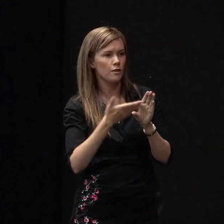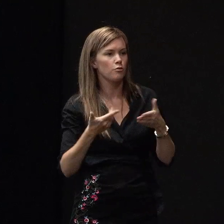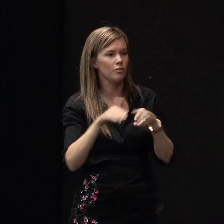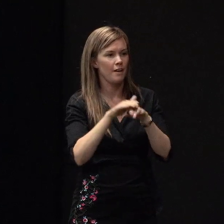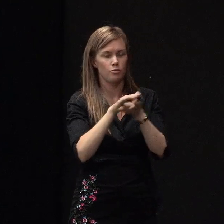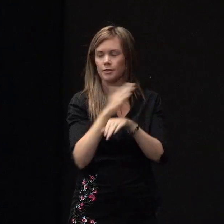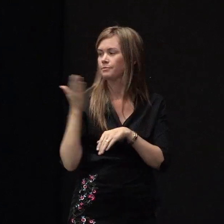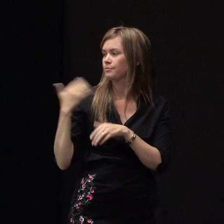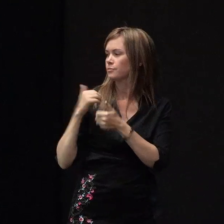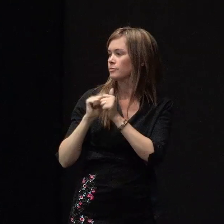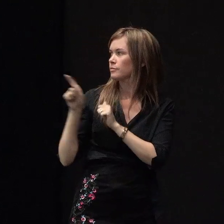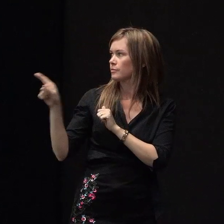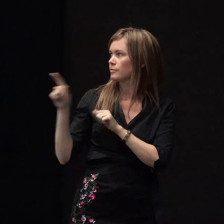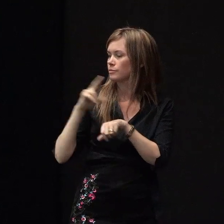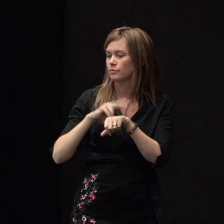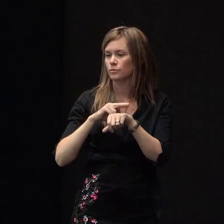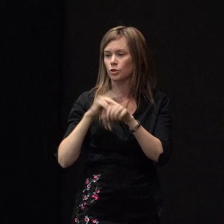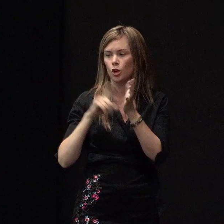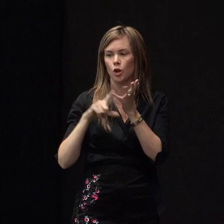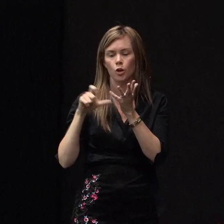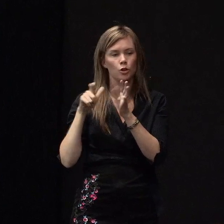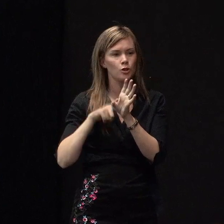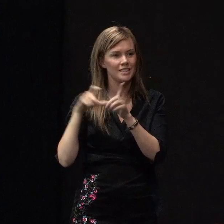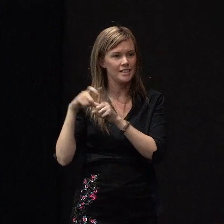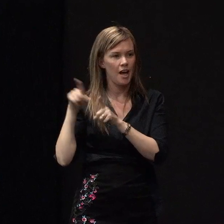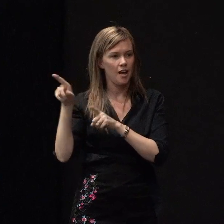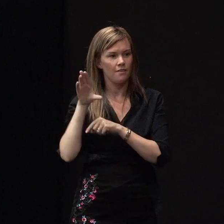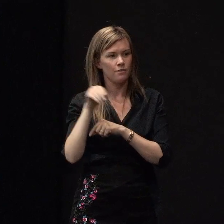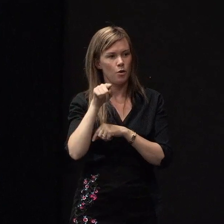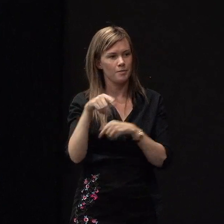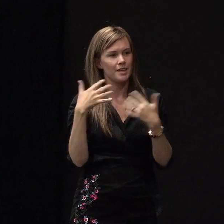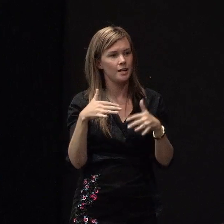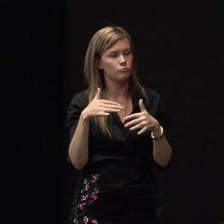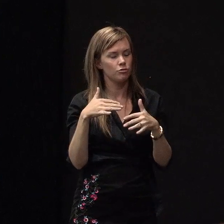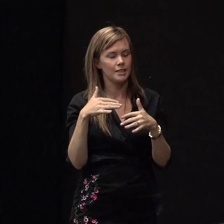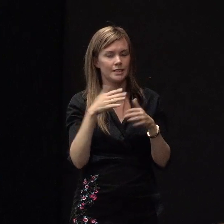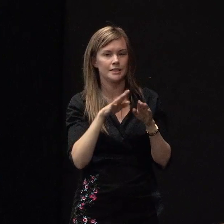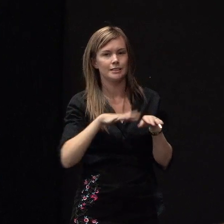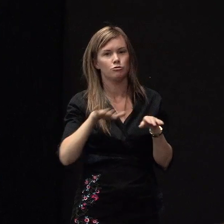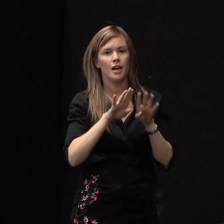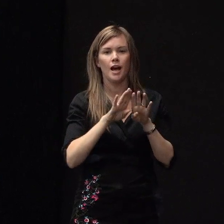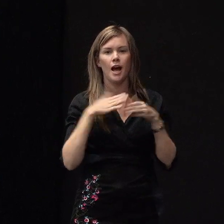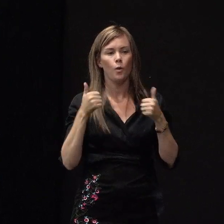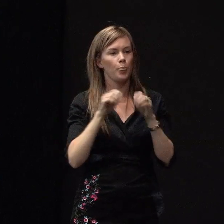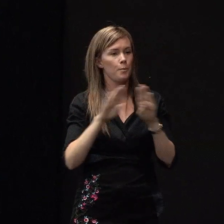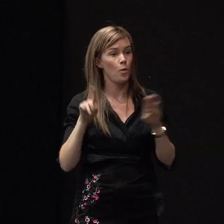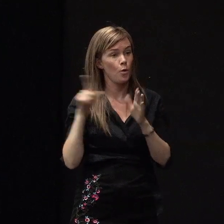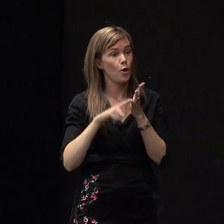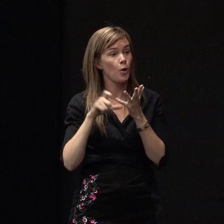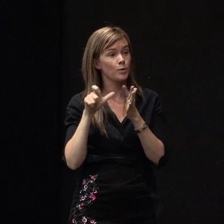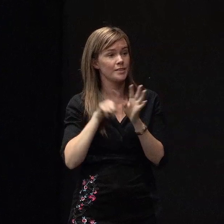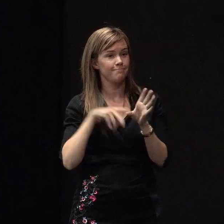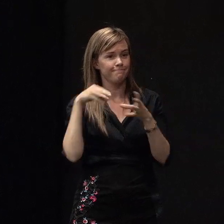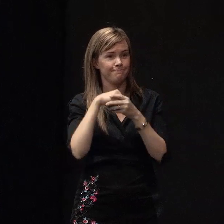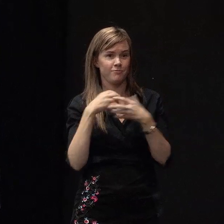my co-presenter, Dr Lucy Dath from Canterbury District Health Board. Lucy is involved in some really interesting, exciting